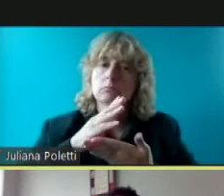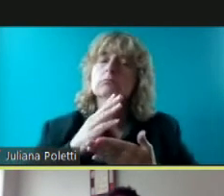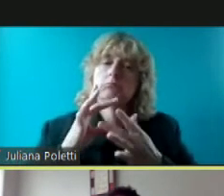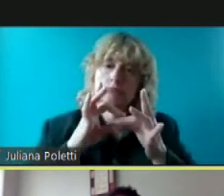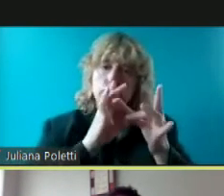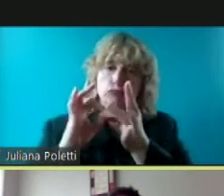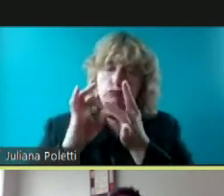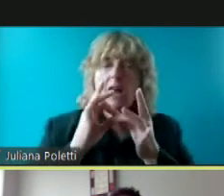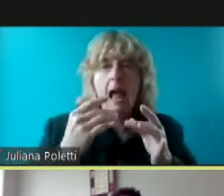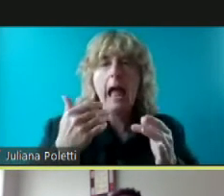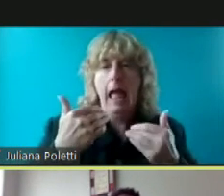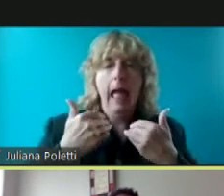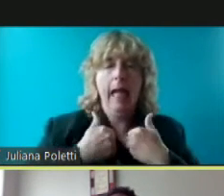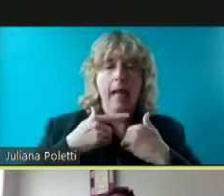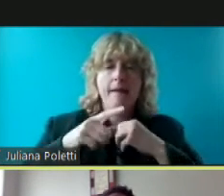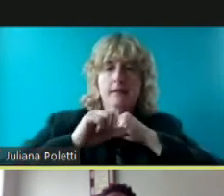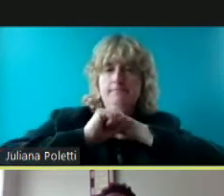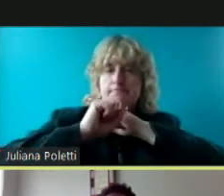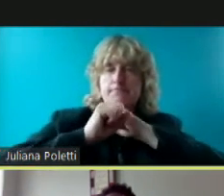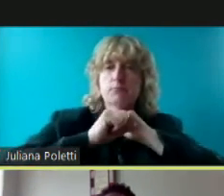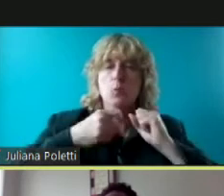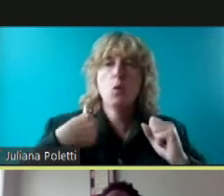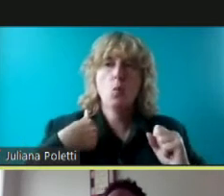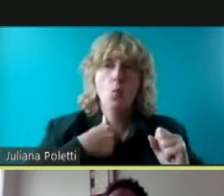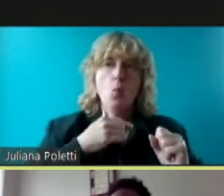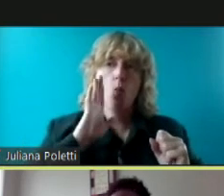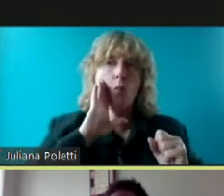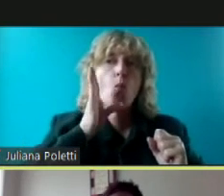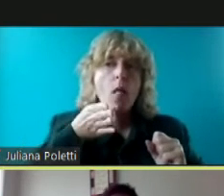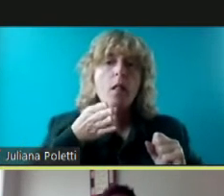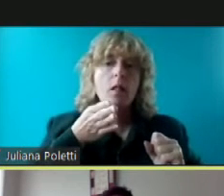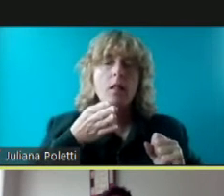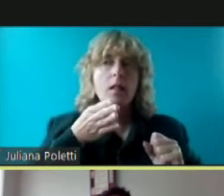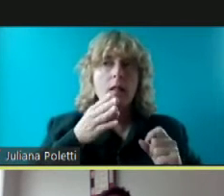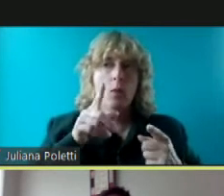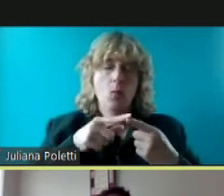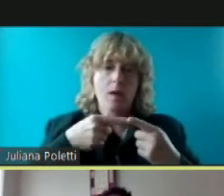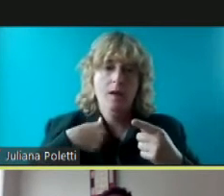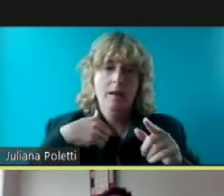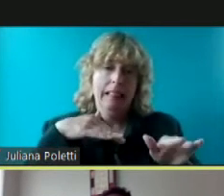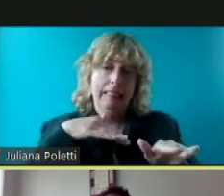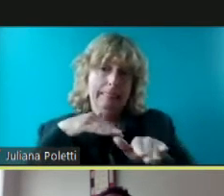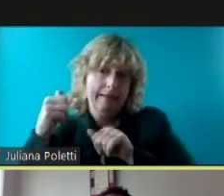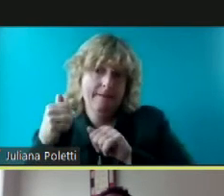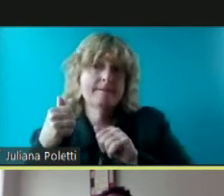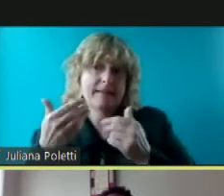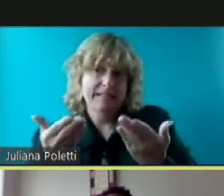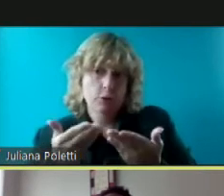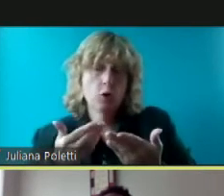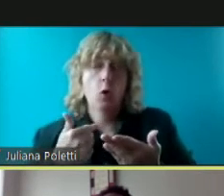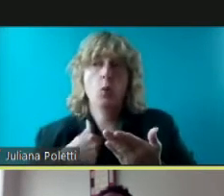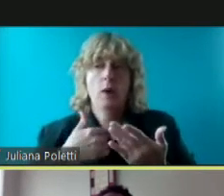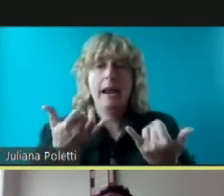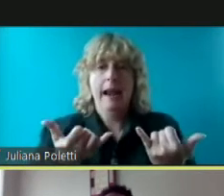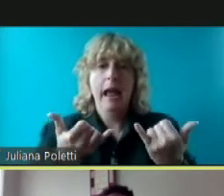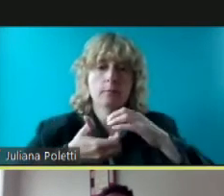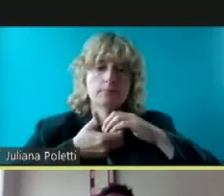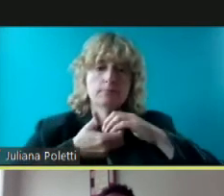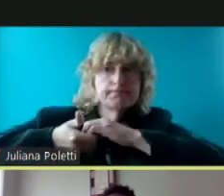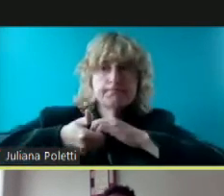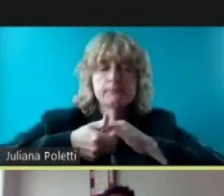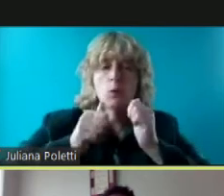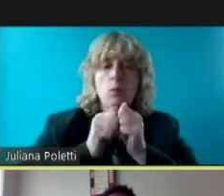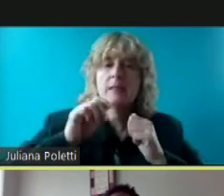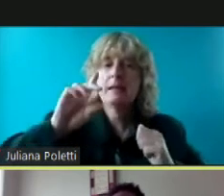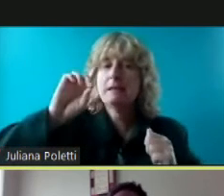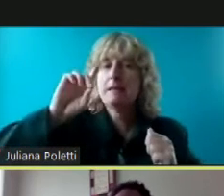that we'll talk about later where we'll be even right when i leave here we're partnering up with dps on the